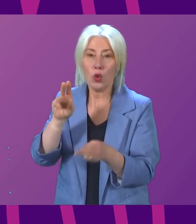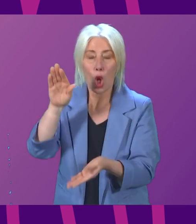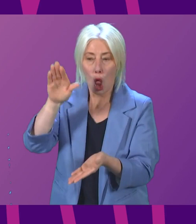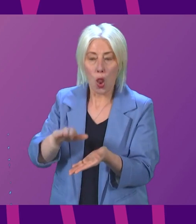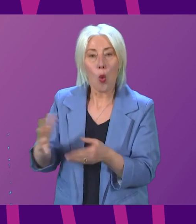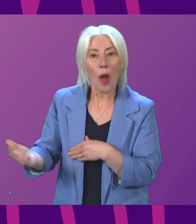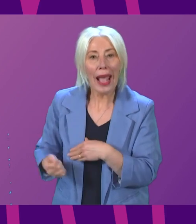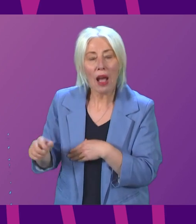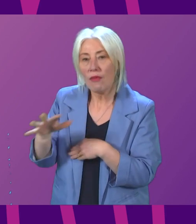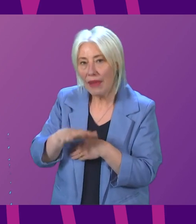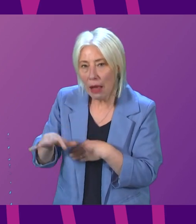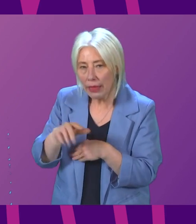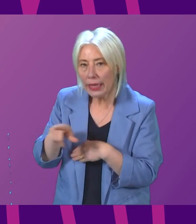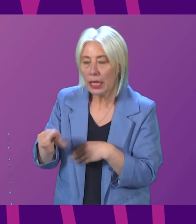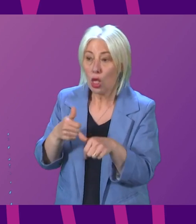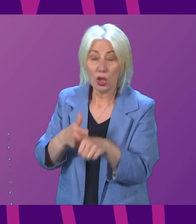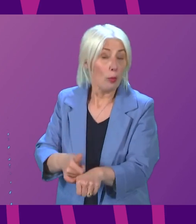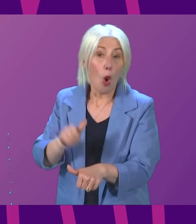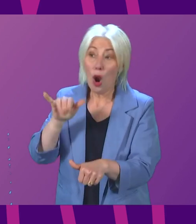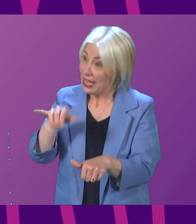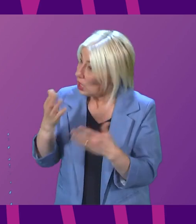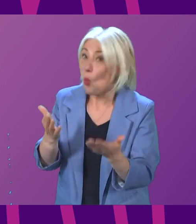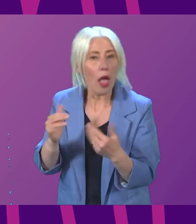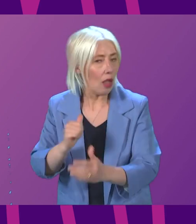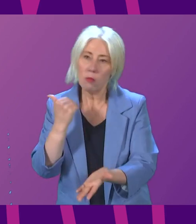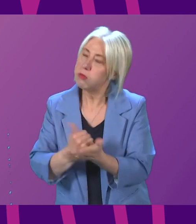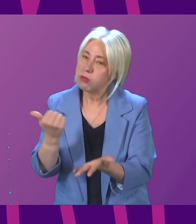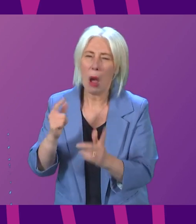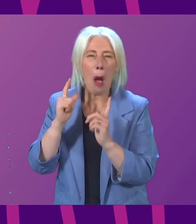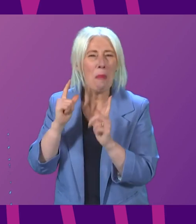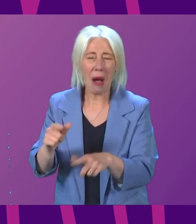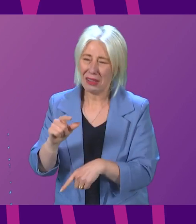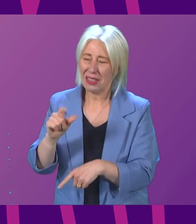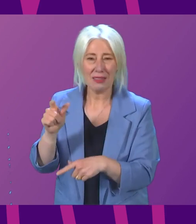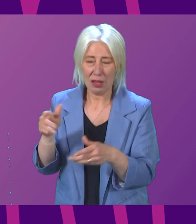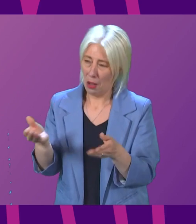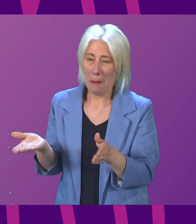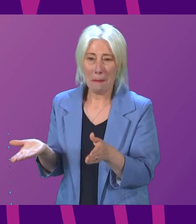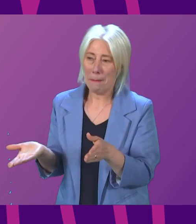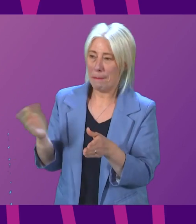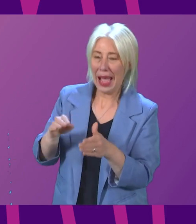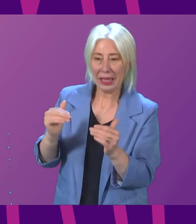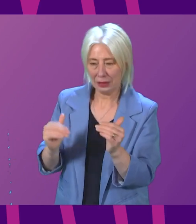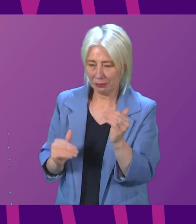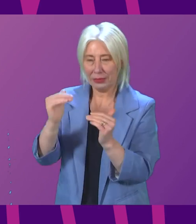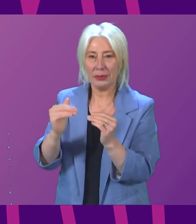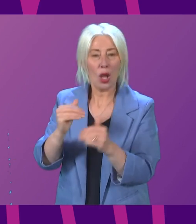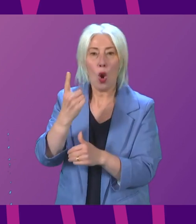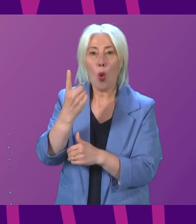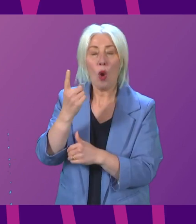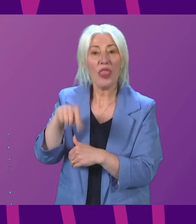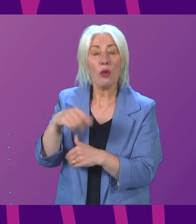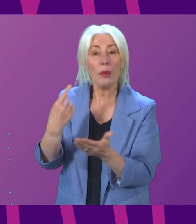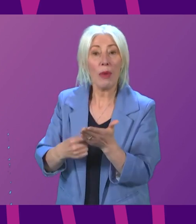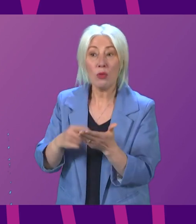families, again, very welcome, but it doesn't even come close to putting back the £1,000 taken